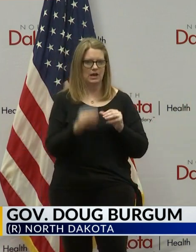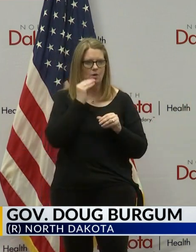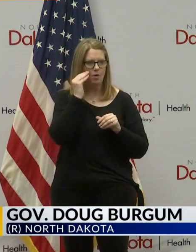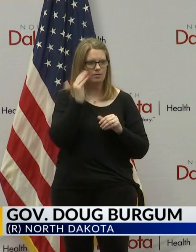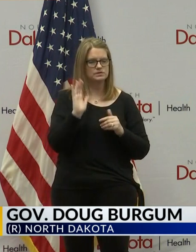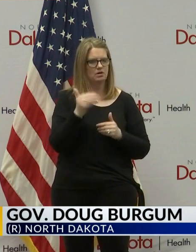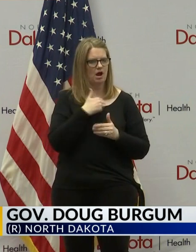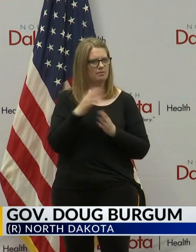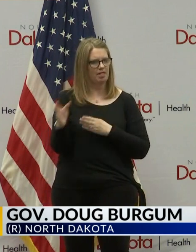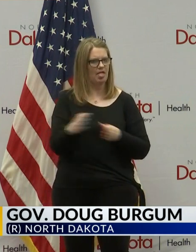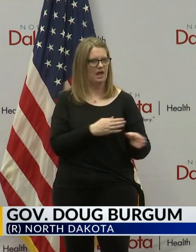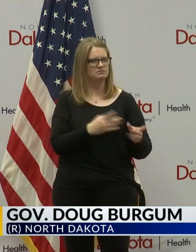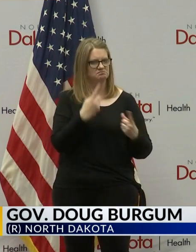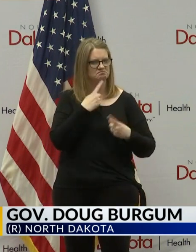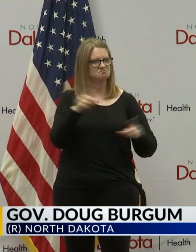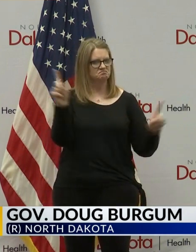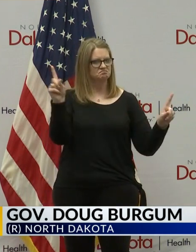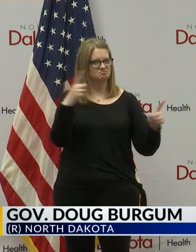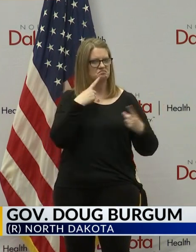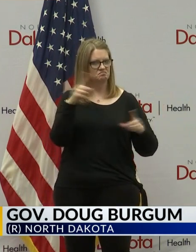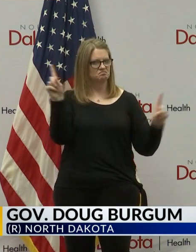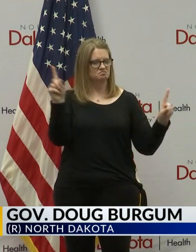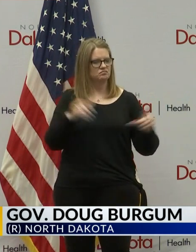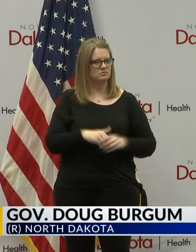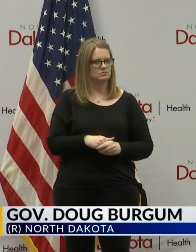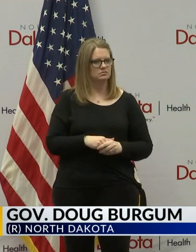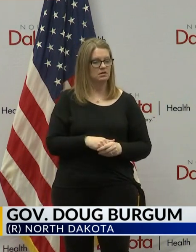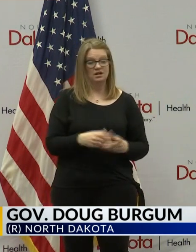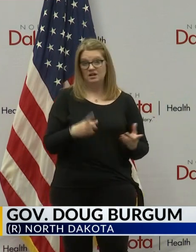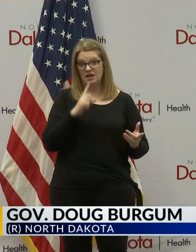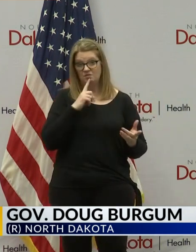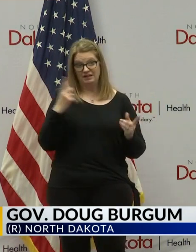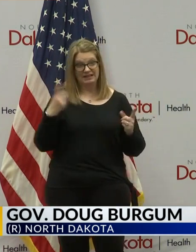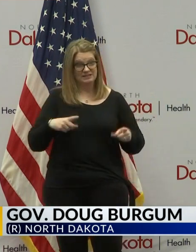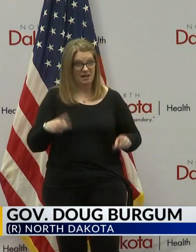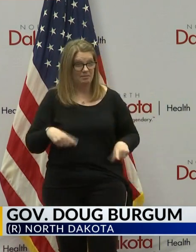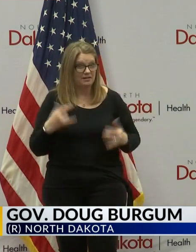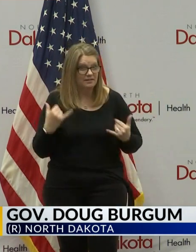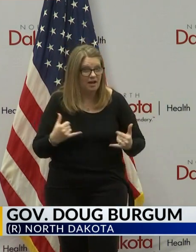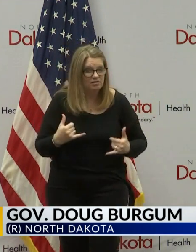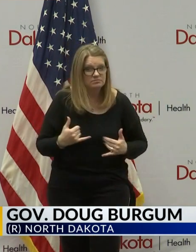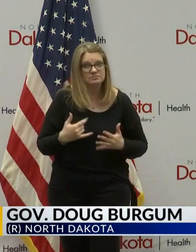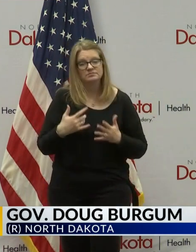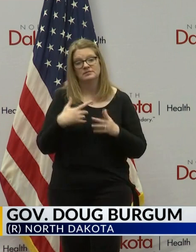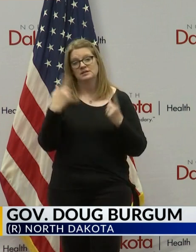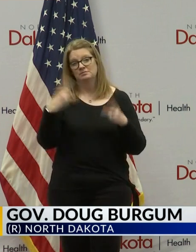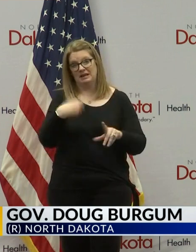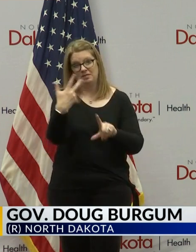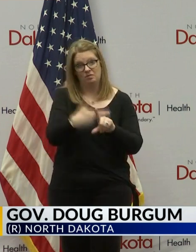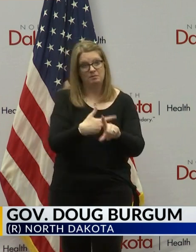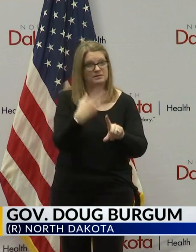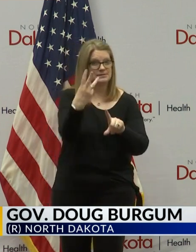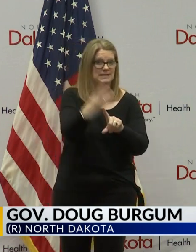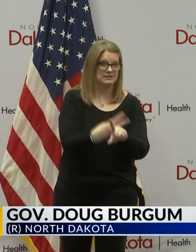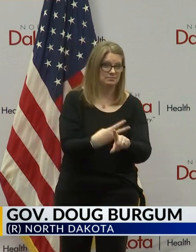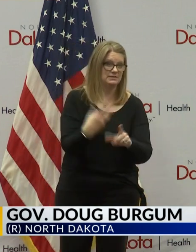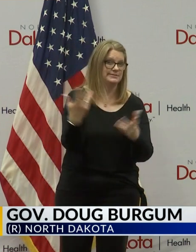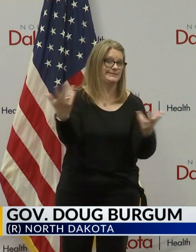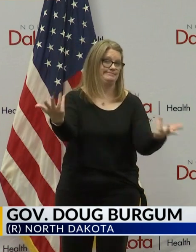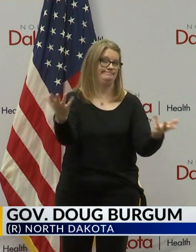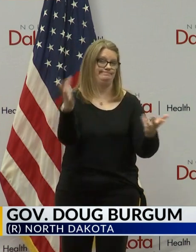strategy's working, and this has been, this is, like I said, this is happening now. It could be happening three months from now, six months from now,